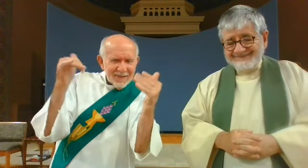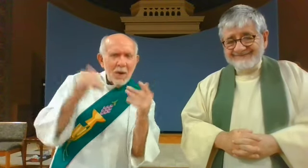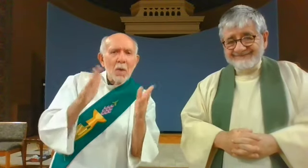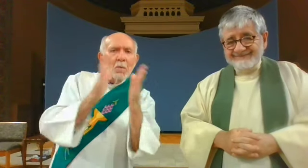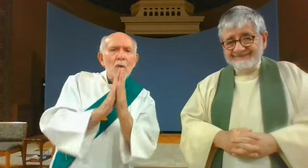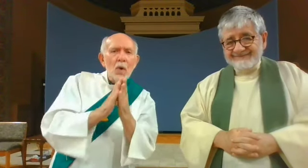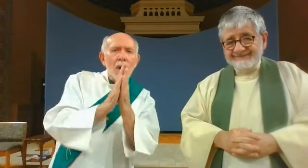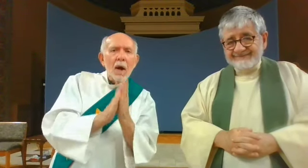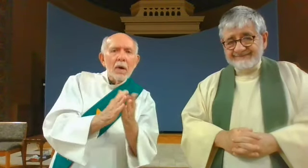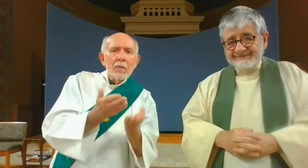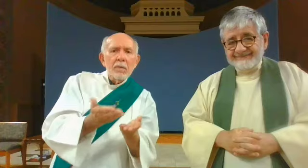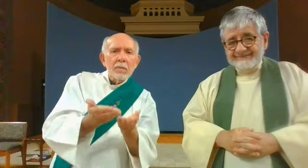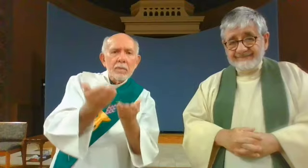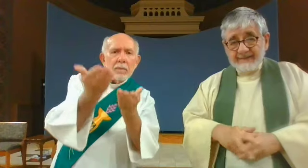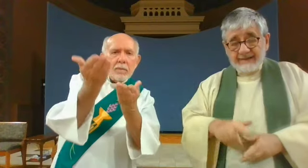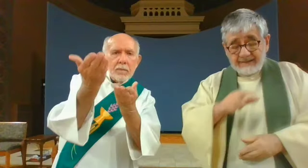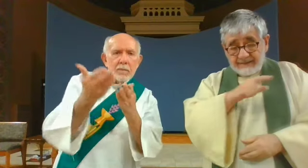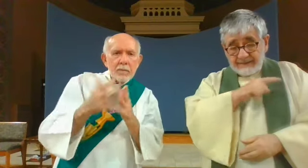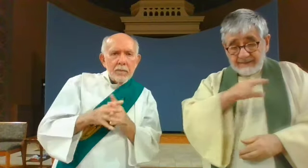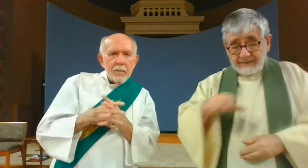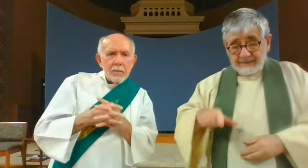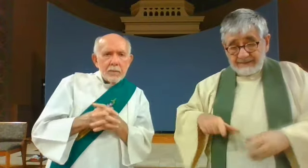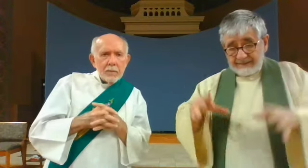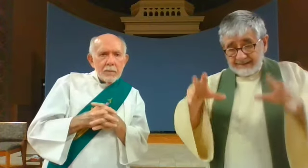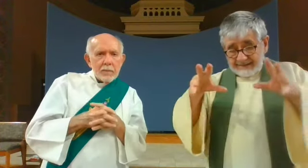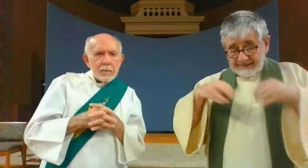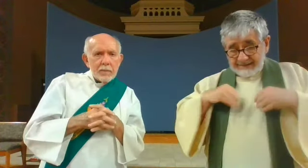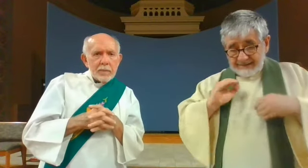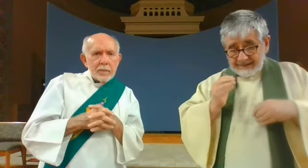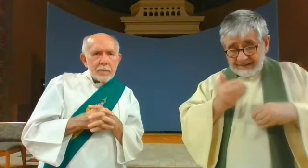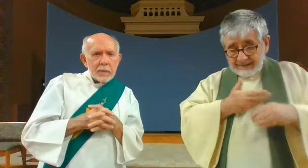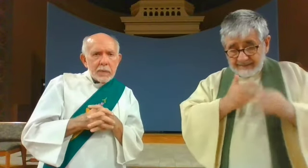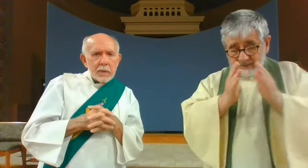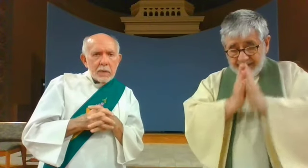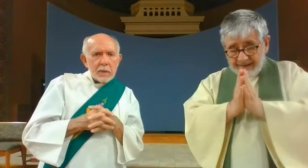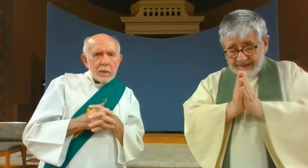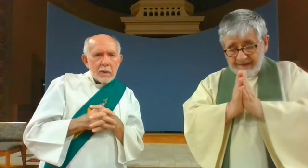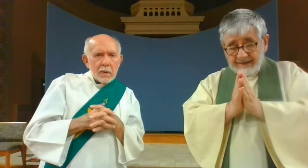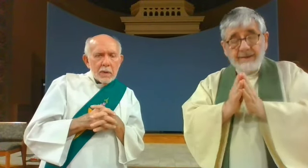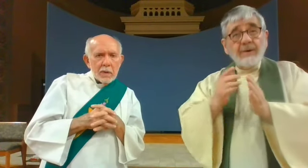as we arrive in heaven we pray to the Lord Lord receive our prayers